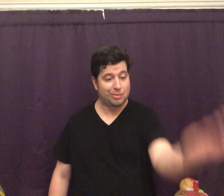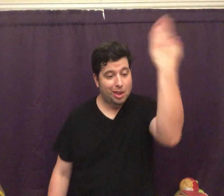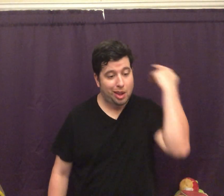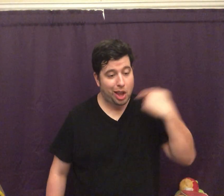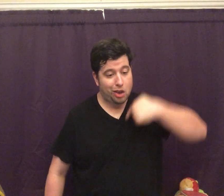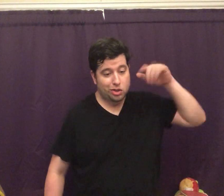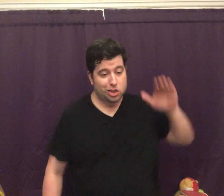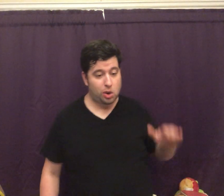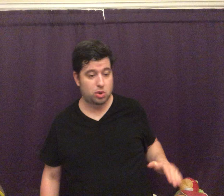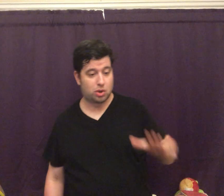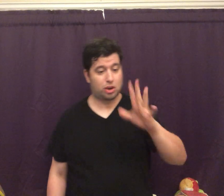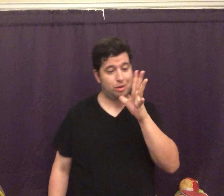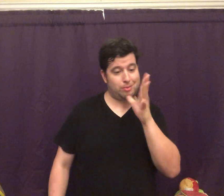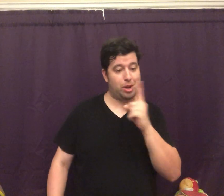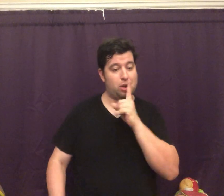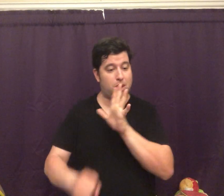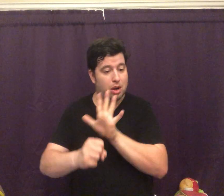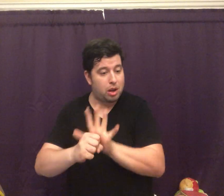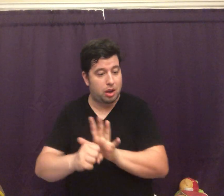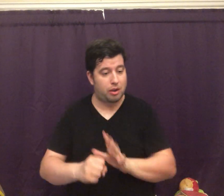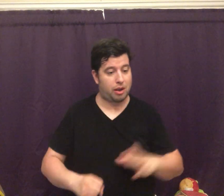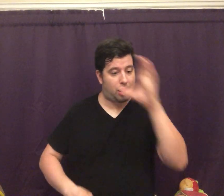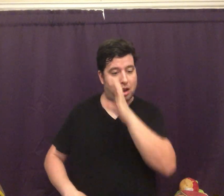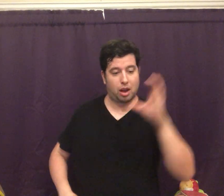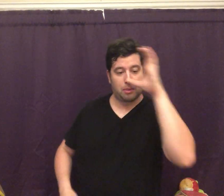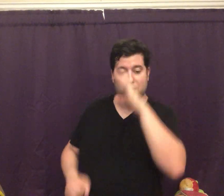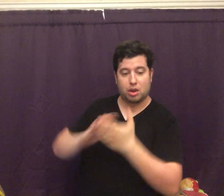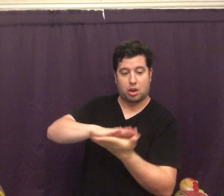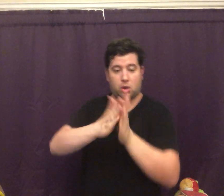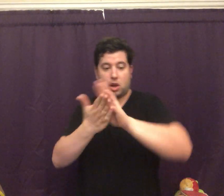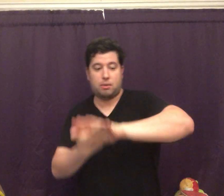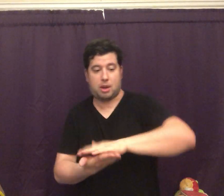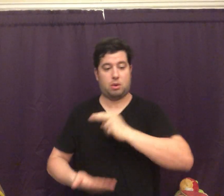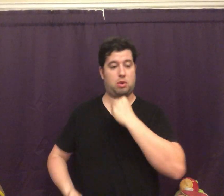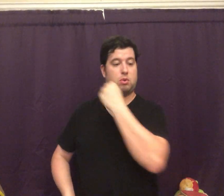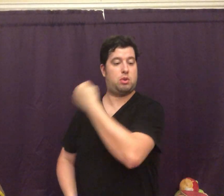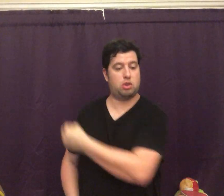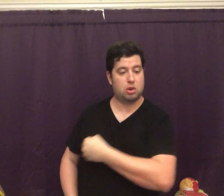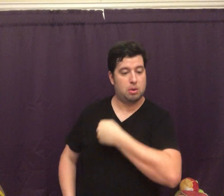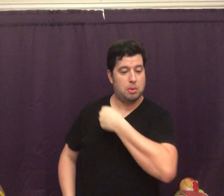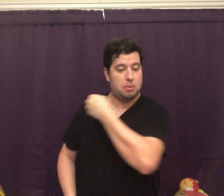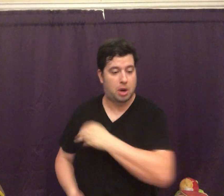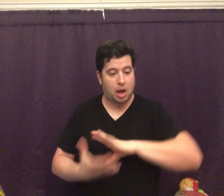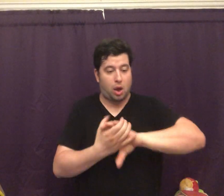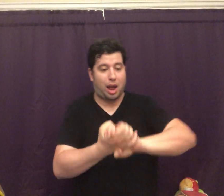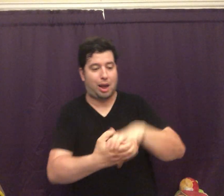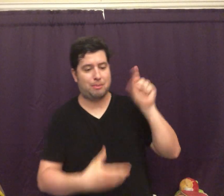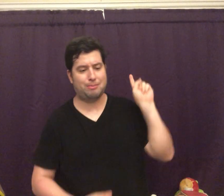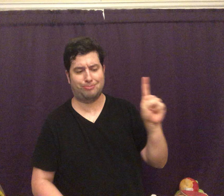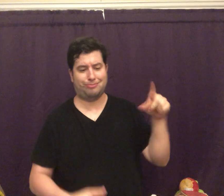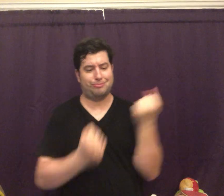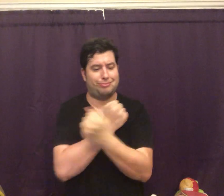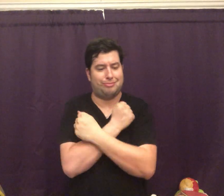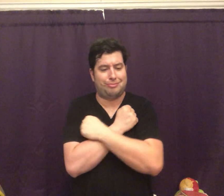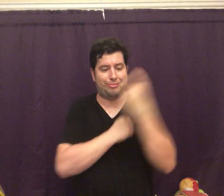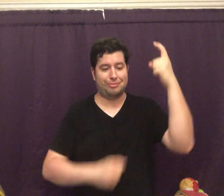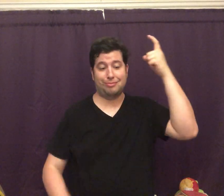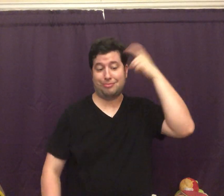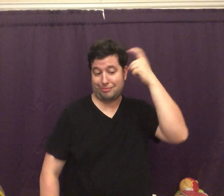Ever since I was a girl, my own love allowed, I must find the way to power from a noble brow. I married once for love, then my